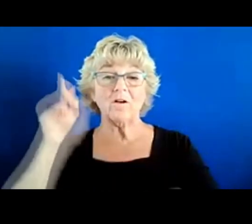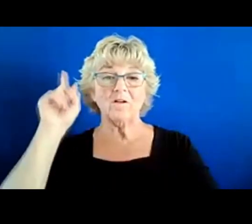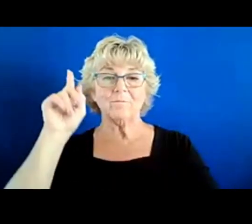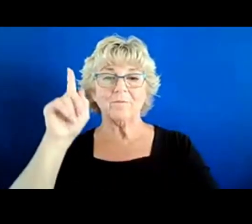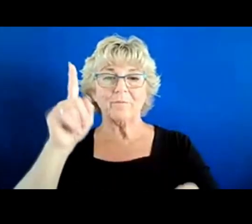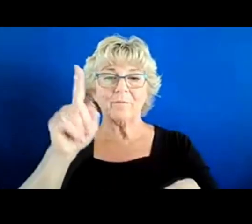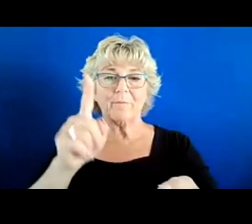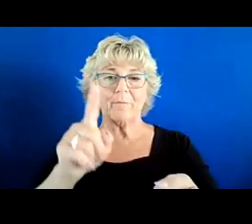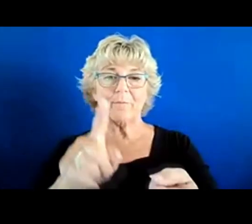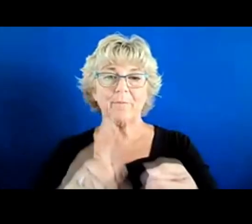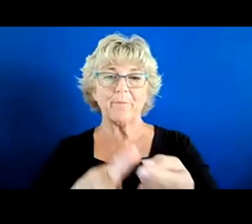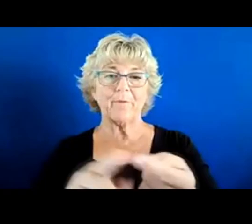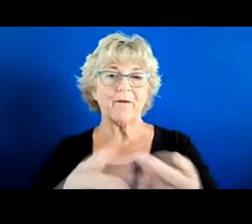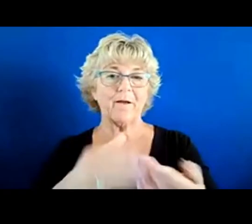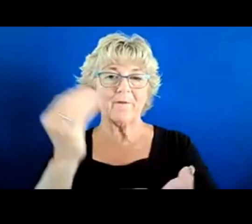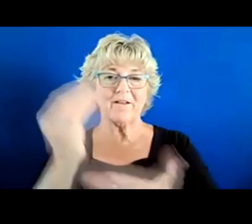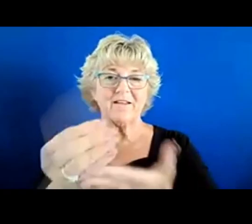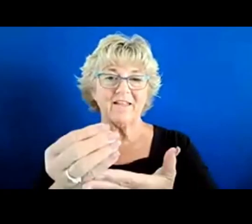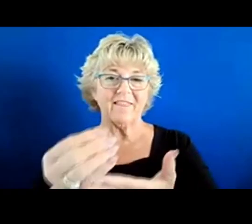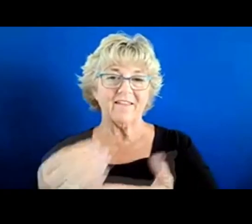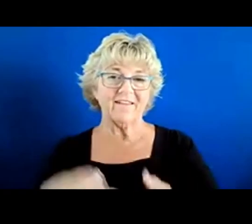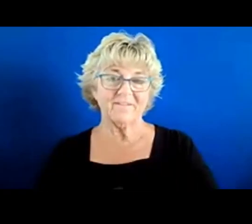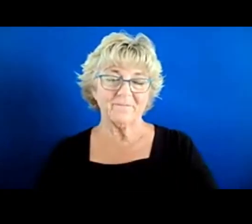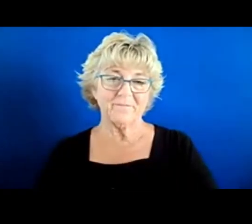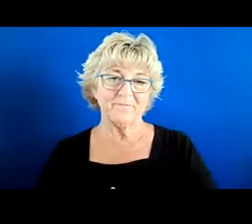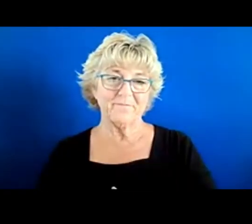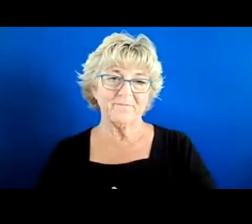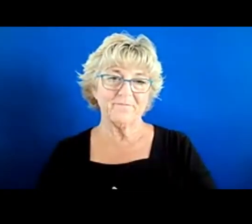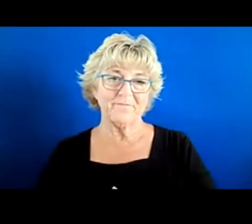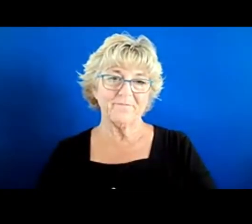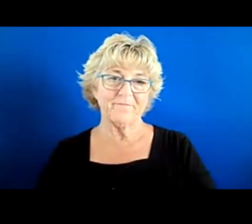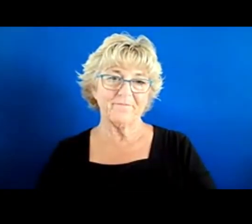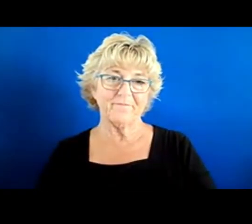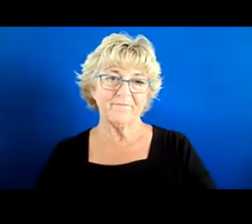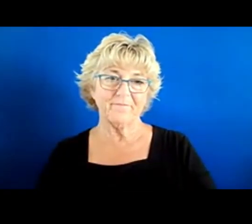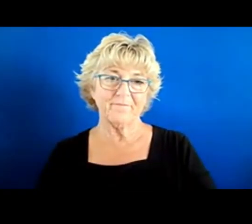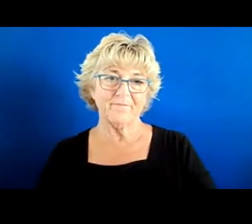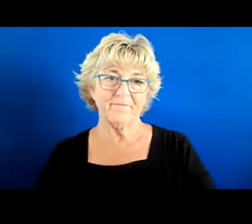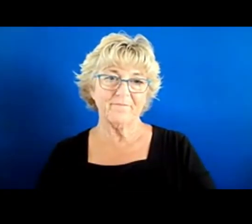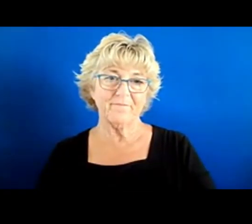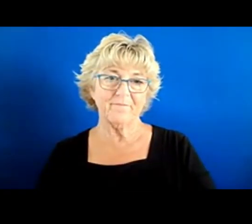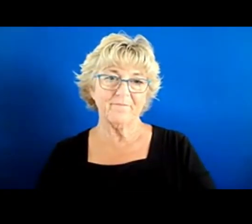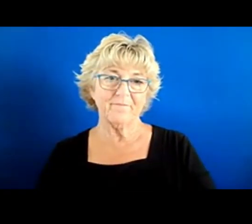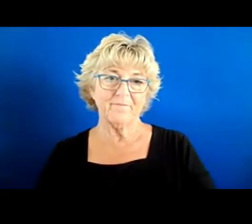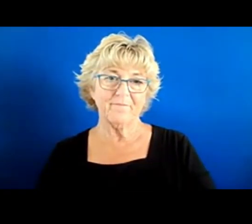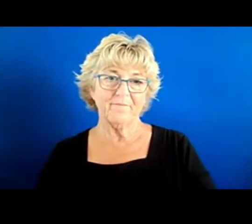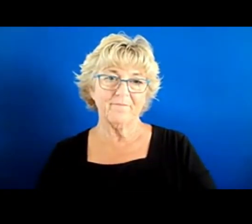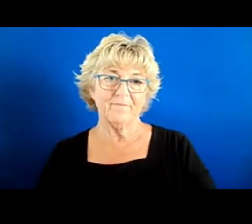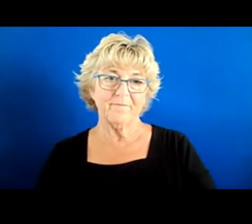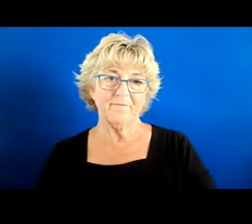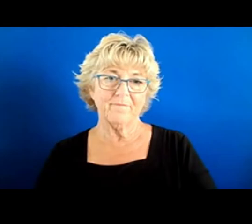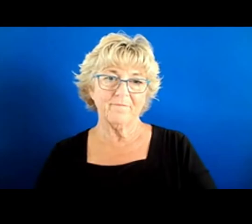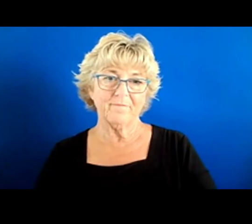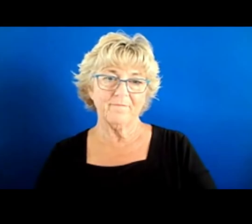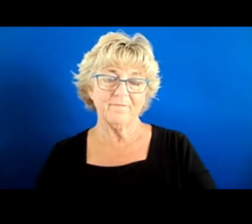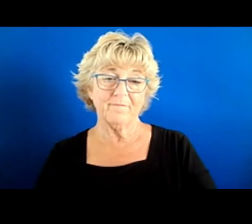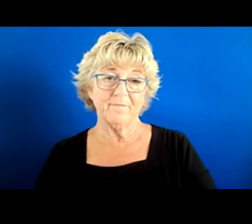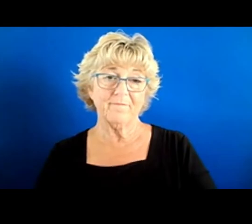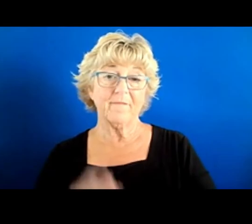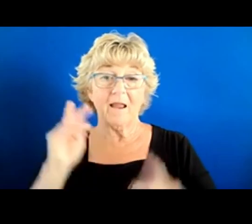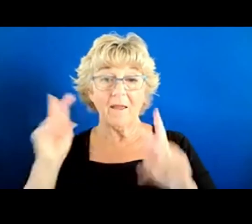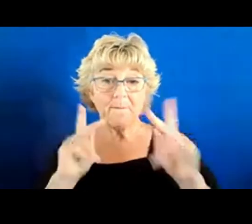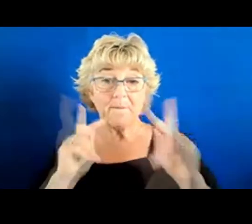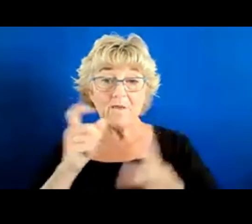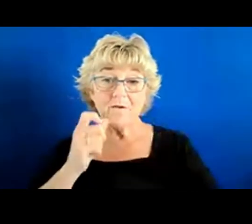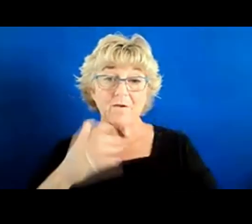it's almost nil. And then these people who are in actually happy to be